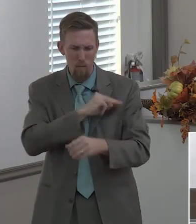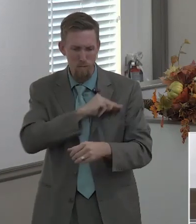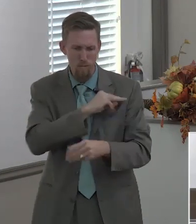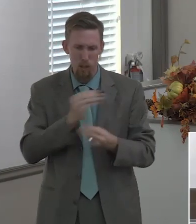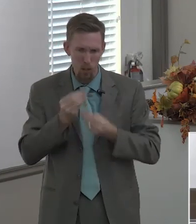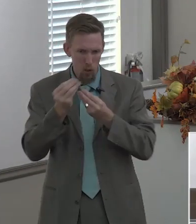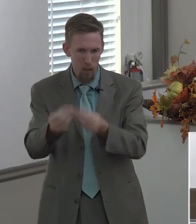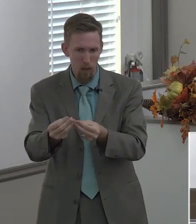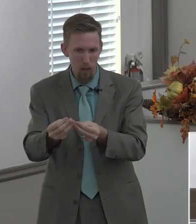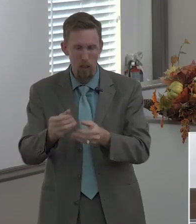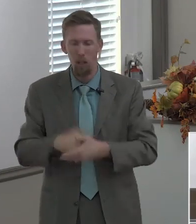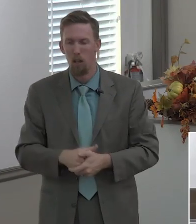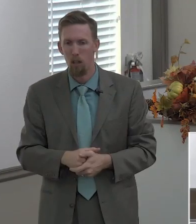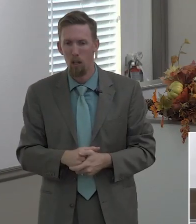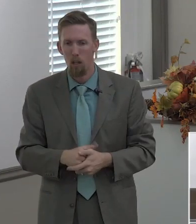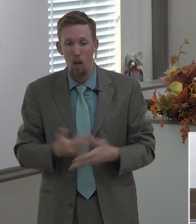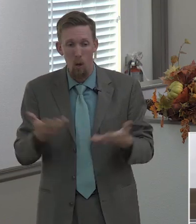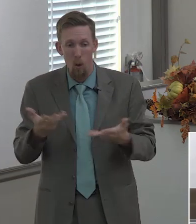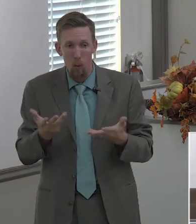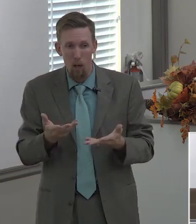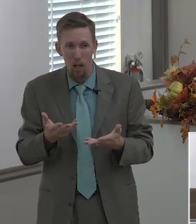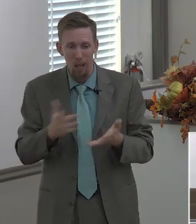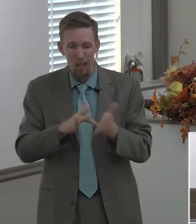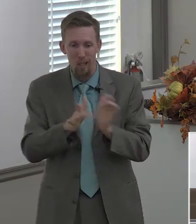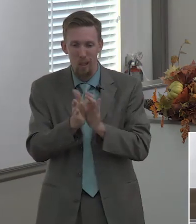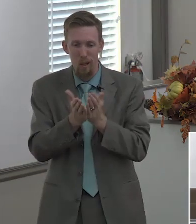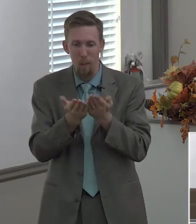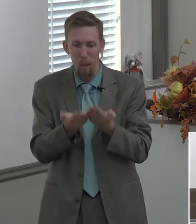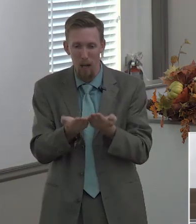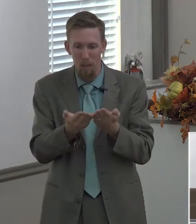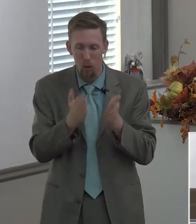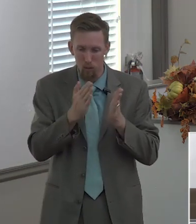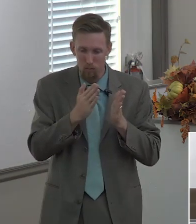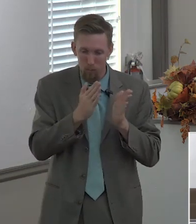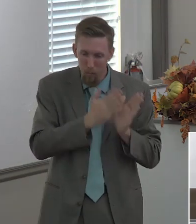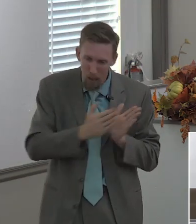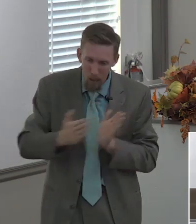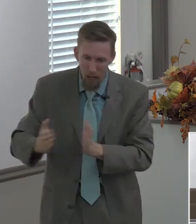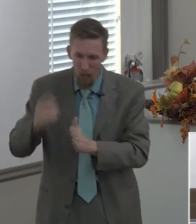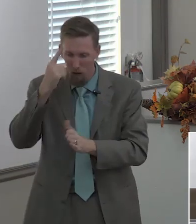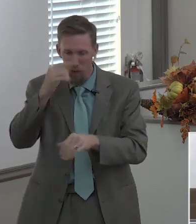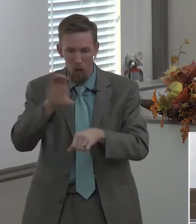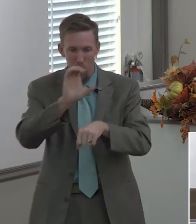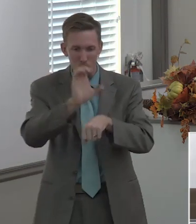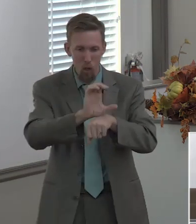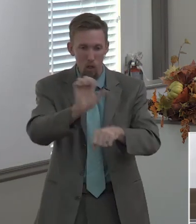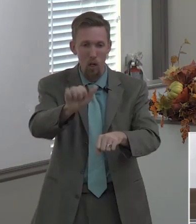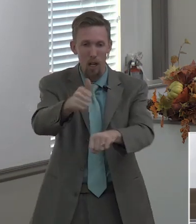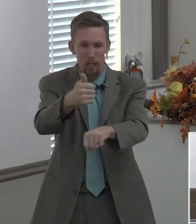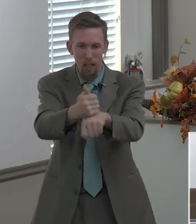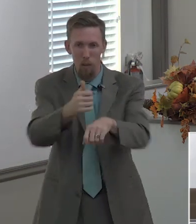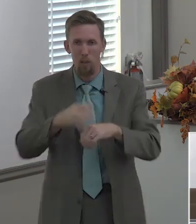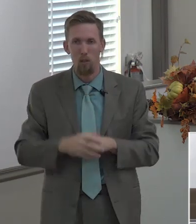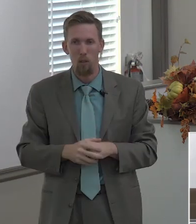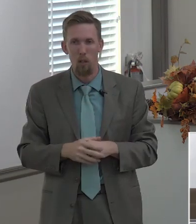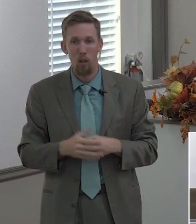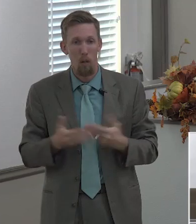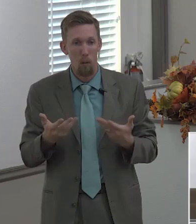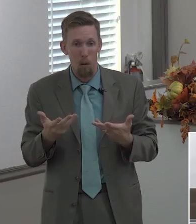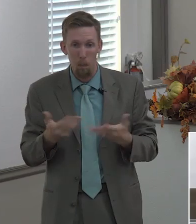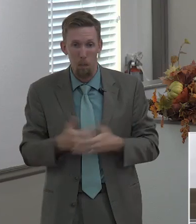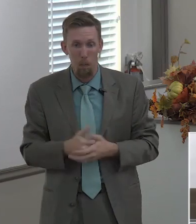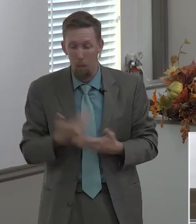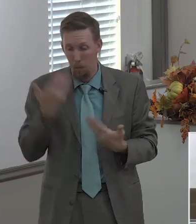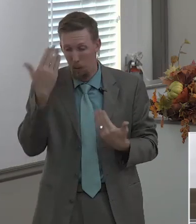and i didn't understand about what is the biblical method for church planting and i had him